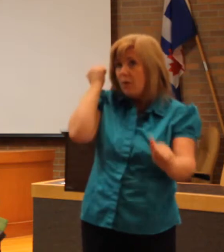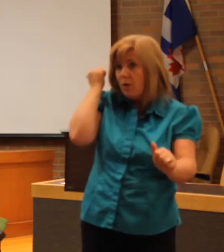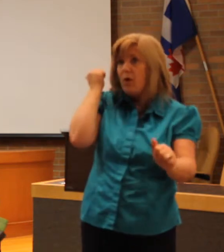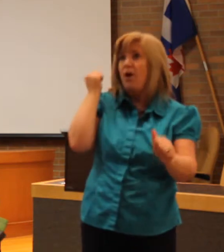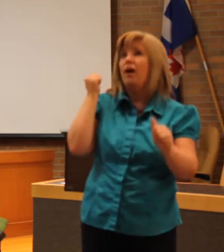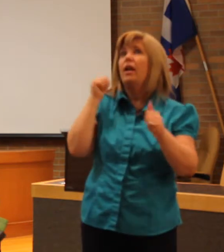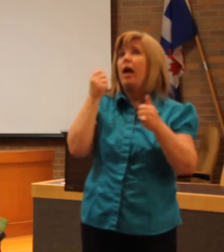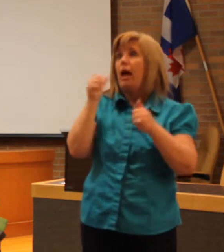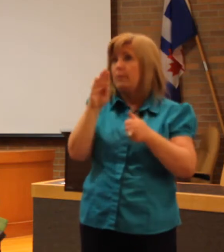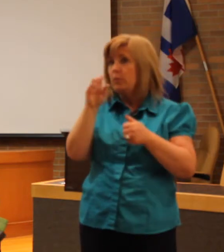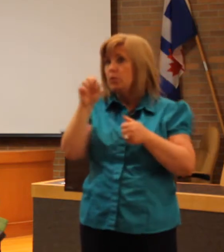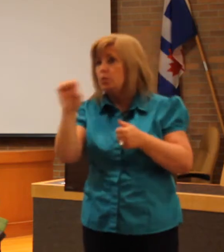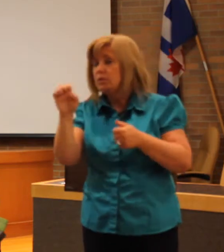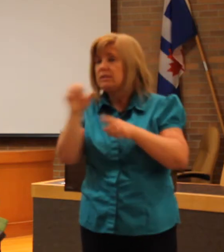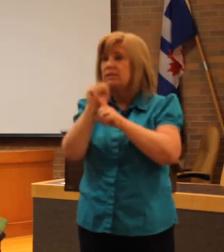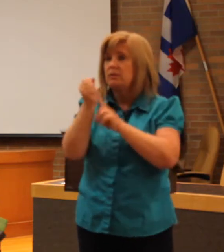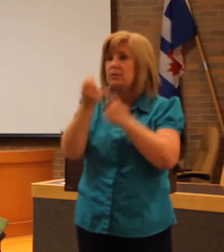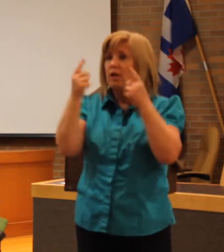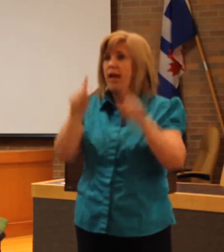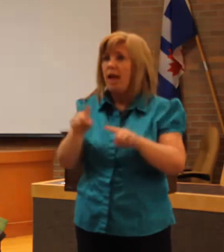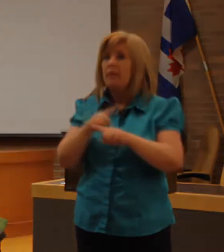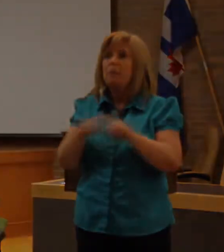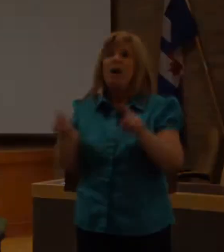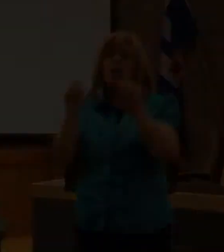abusing or be traumatizing somebody.